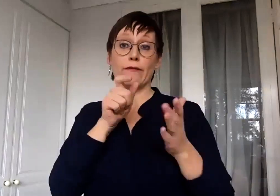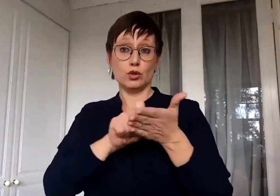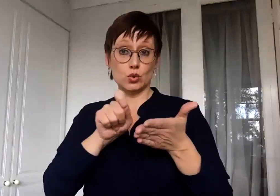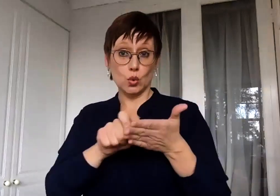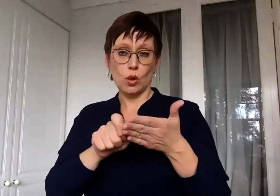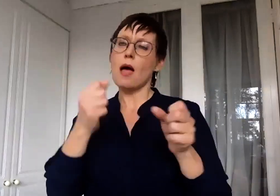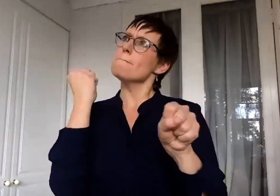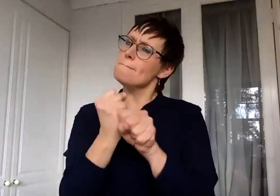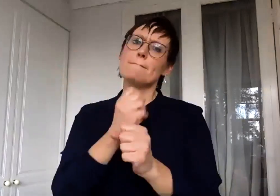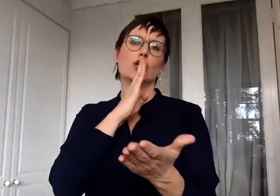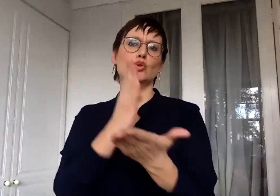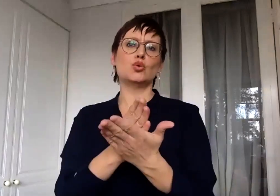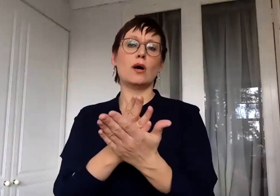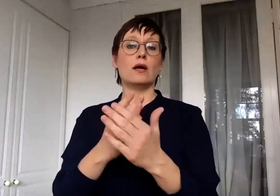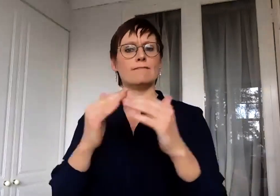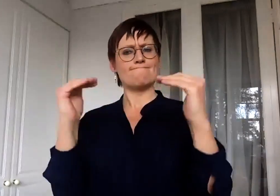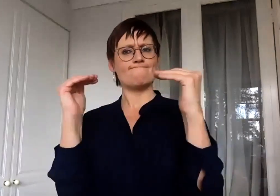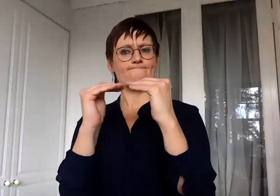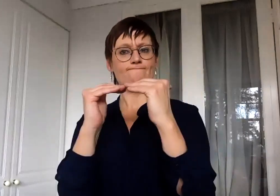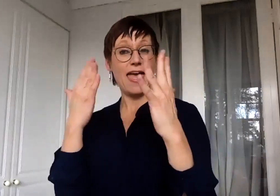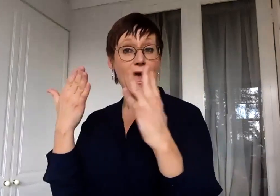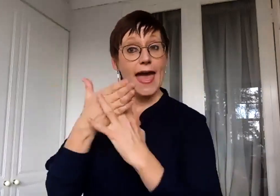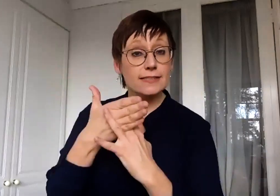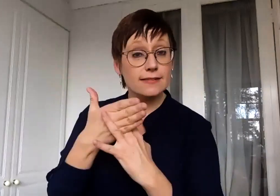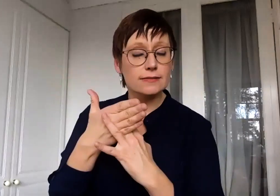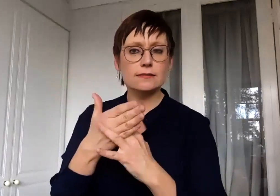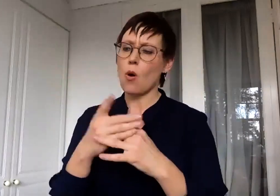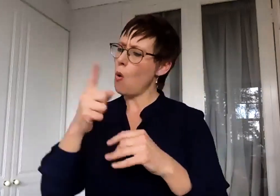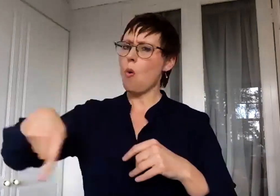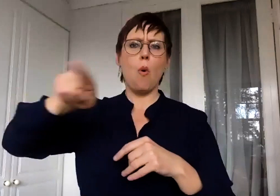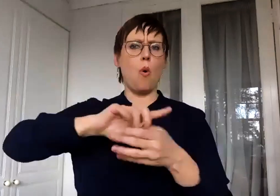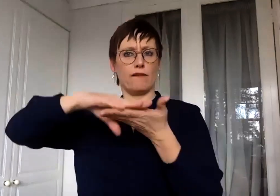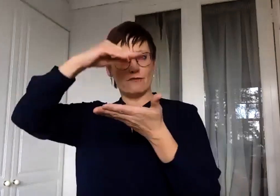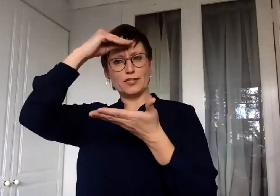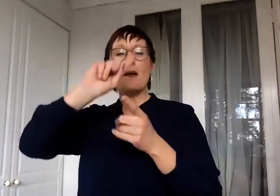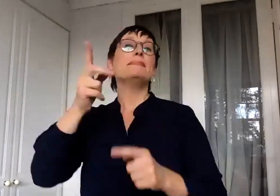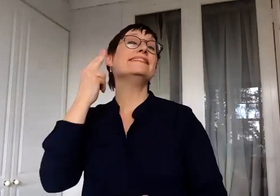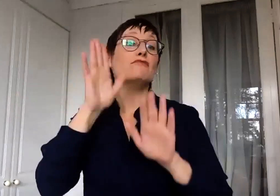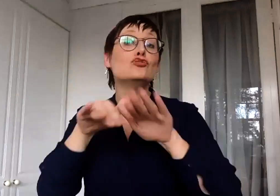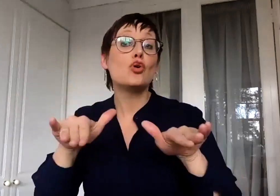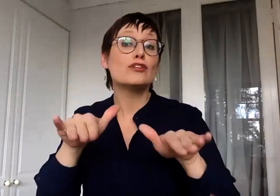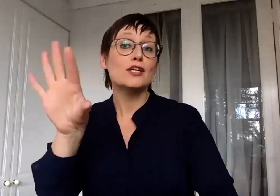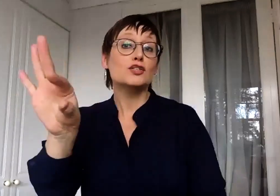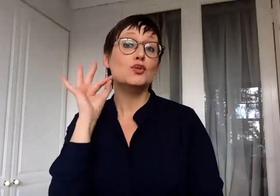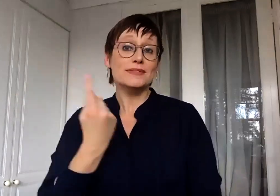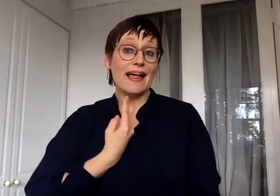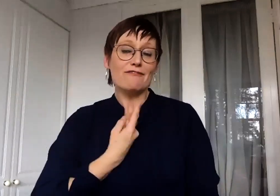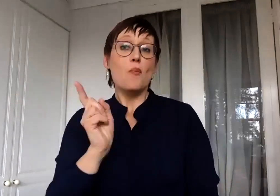important thing to consider. Deaf children, if they had a choice, would want to be taught in a school for the deaf. We actually started our own pilot